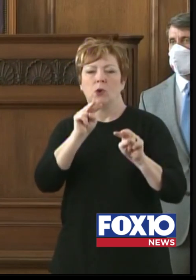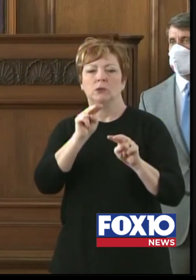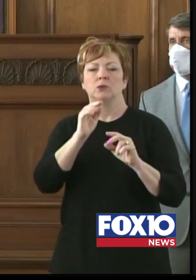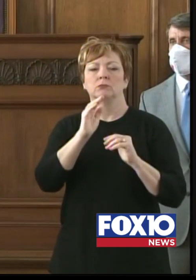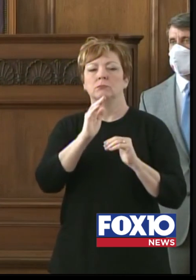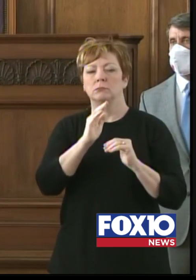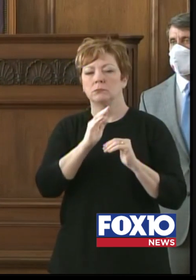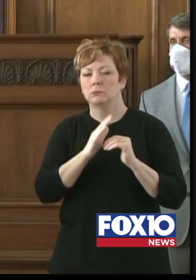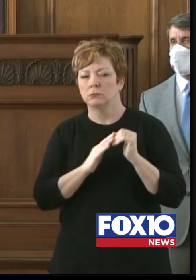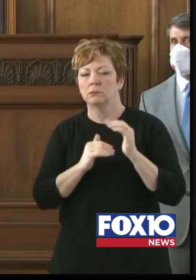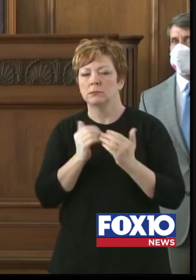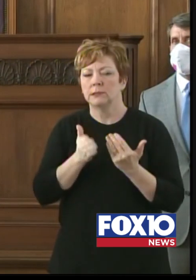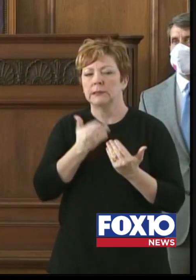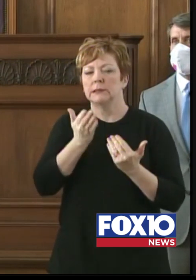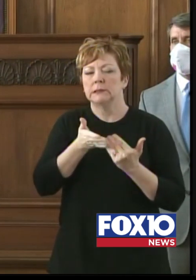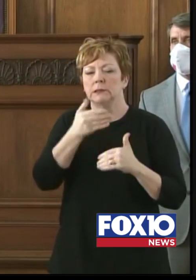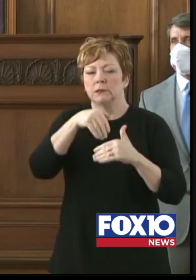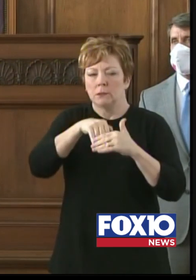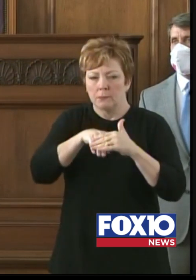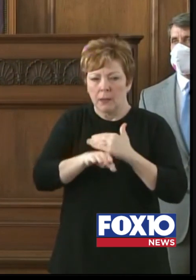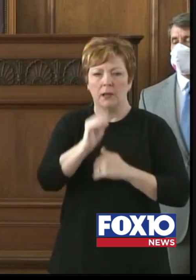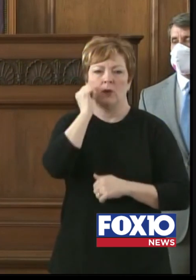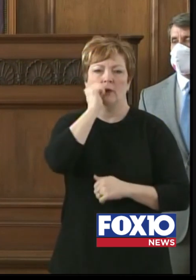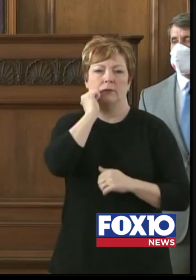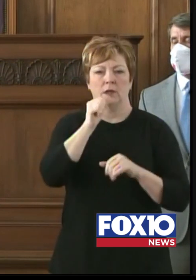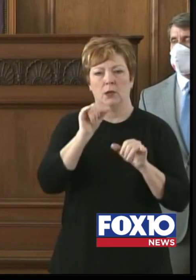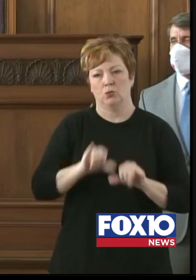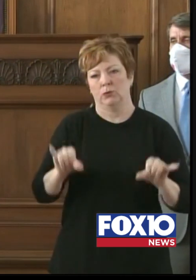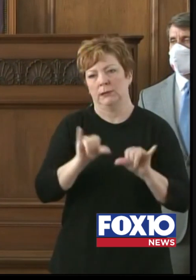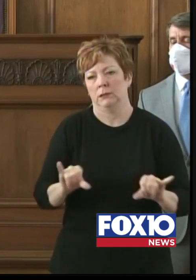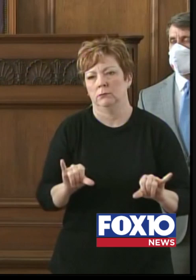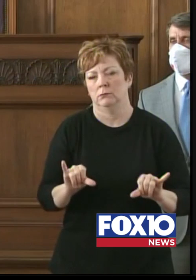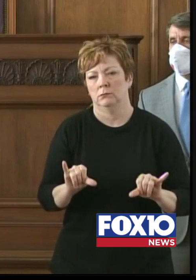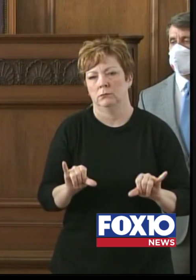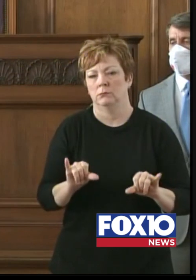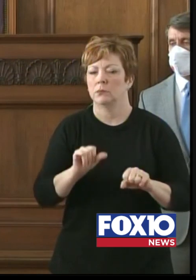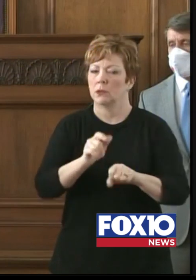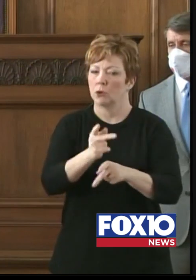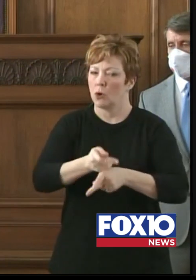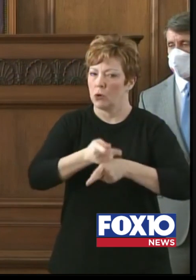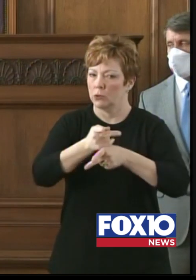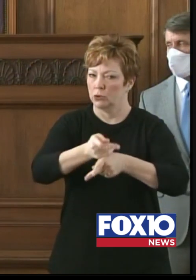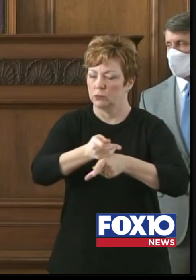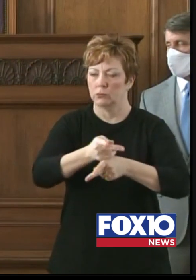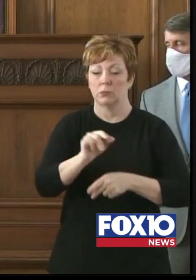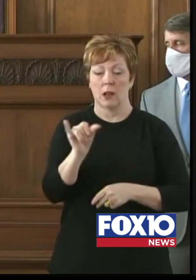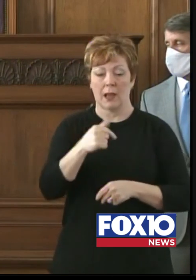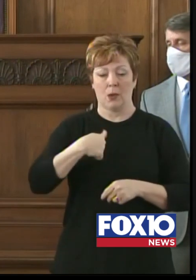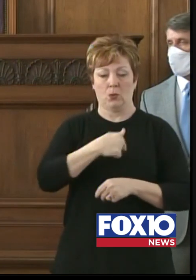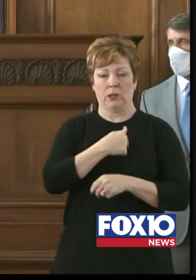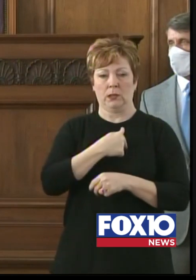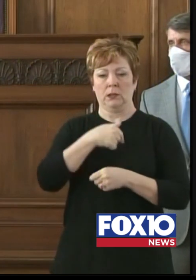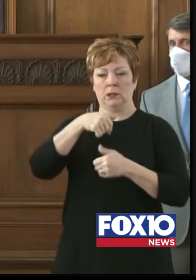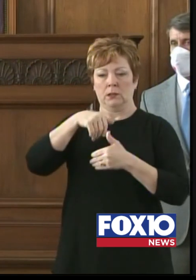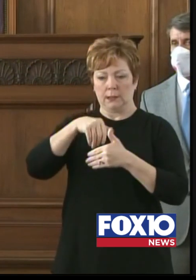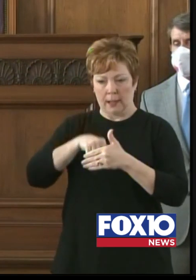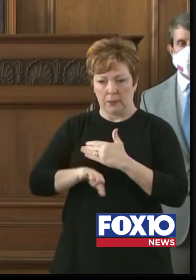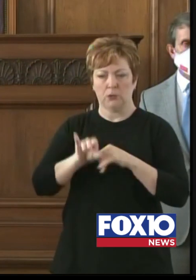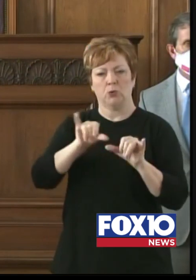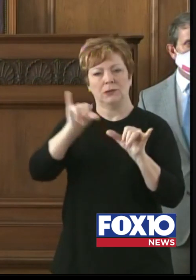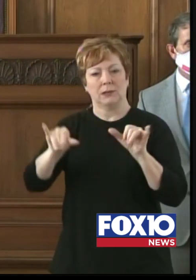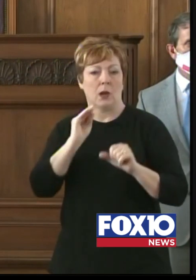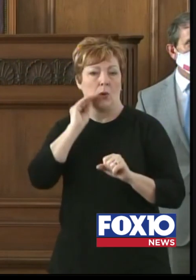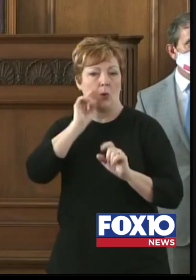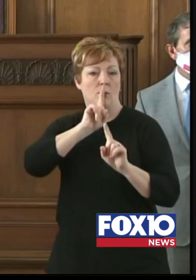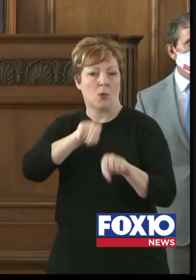caution. Just like we eased into this current stay-at-home order, we will also be thoughtful and